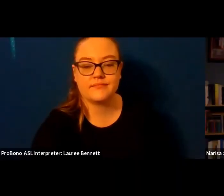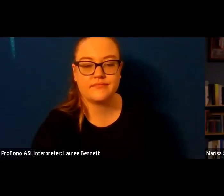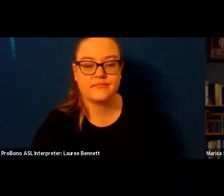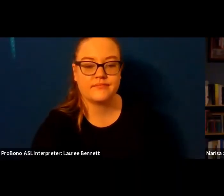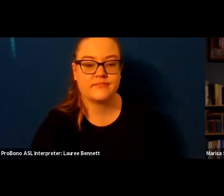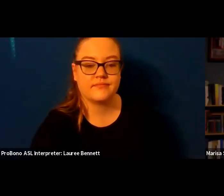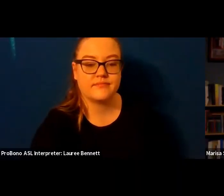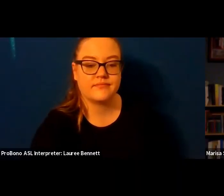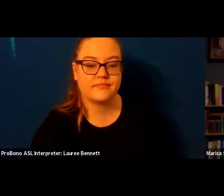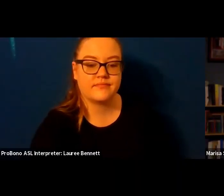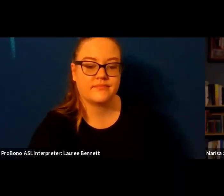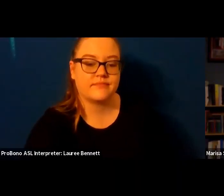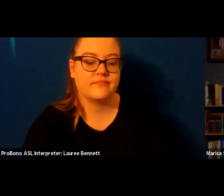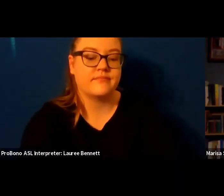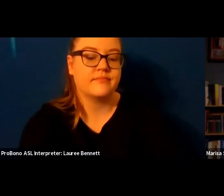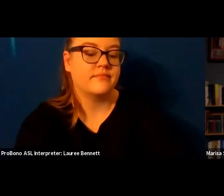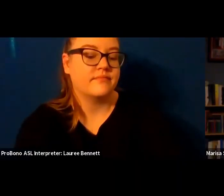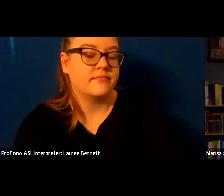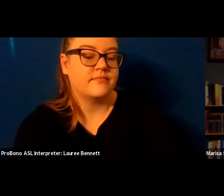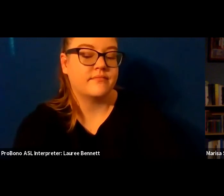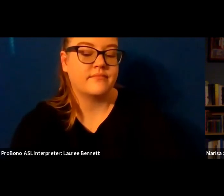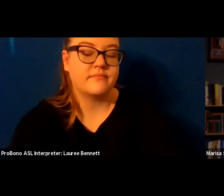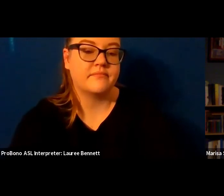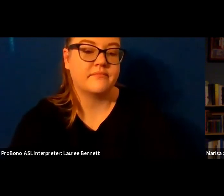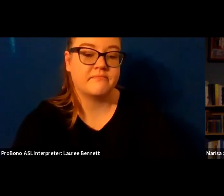okay and now we're going to go to destiny old bird song